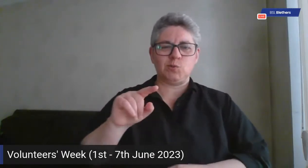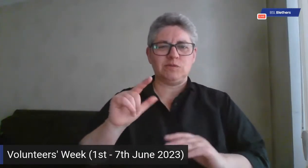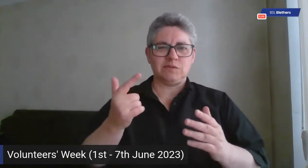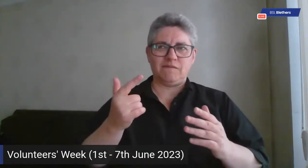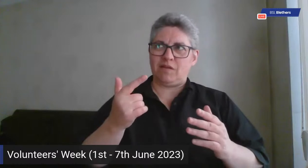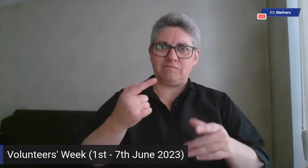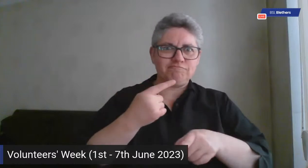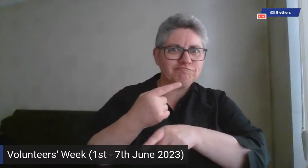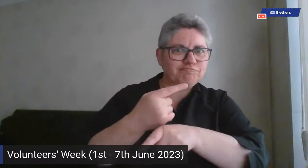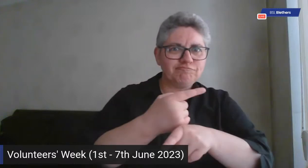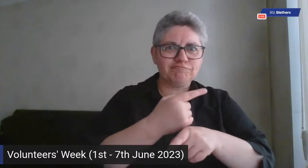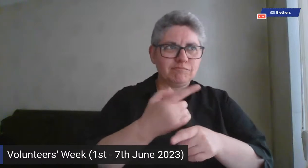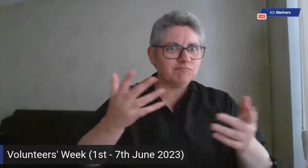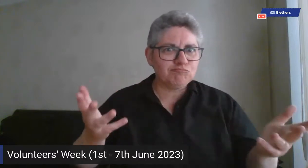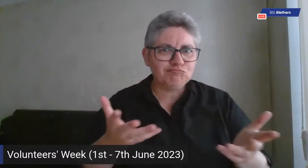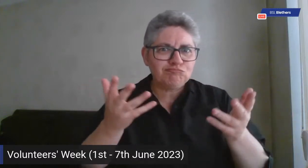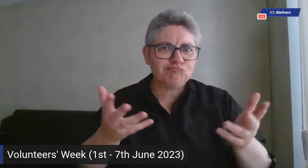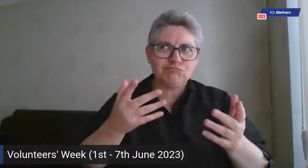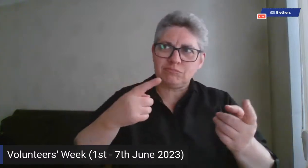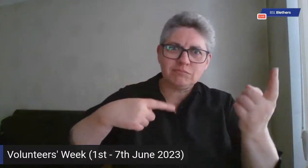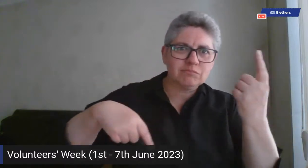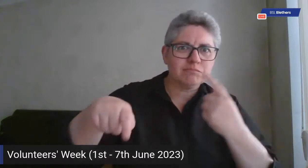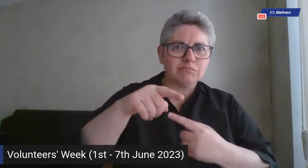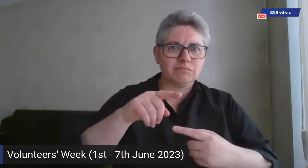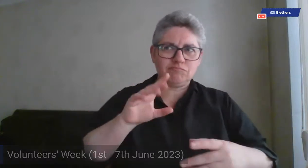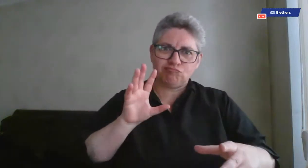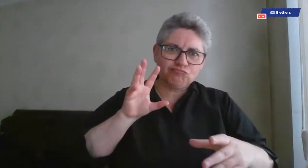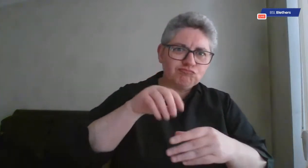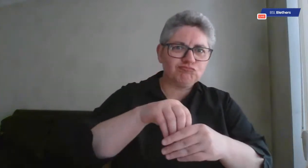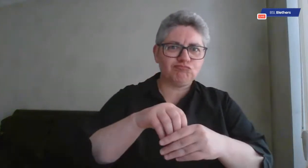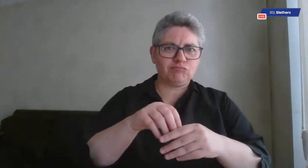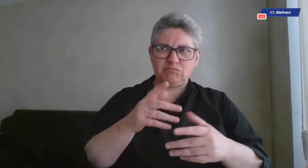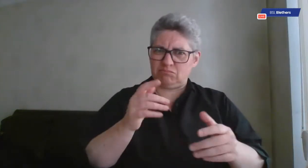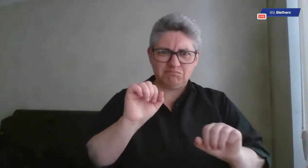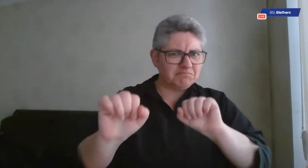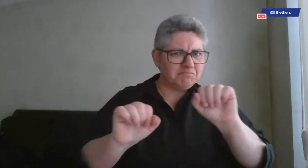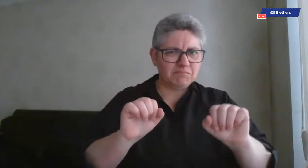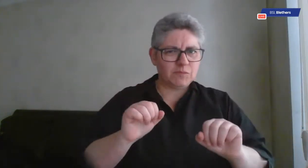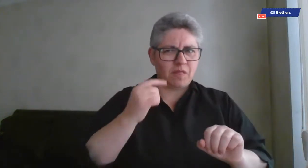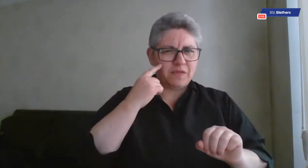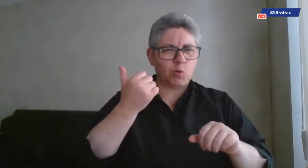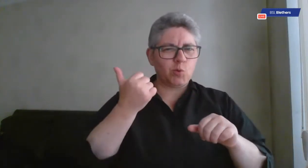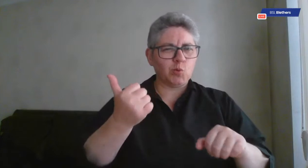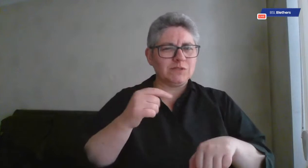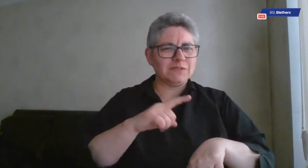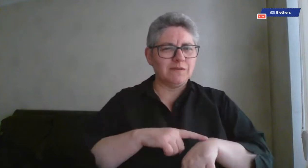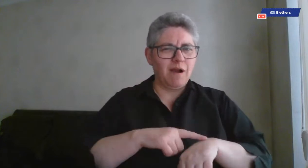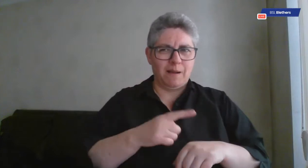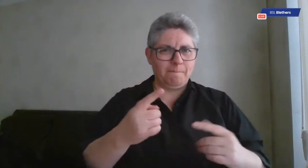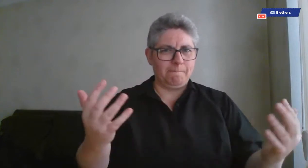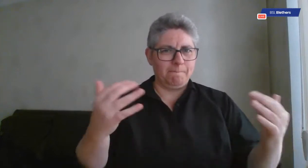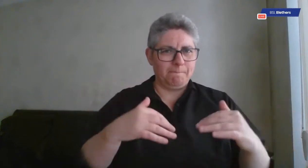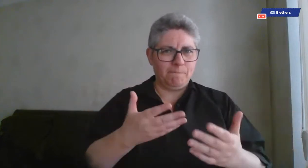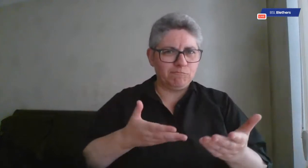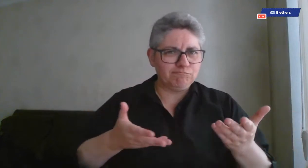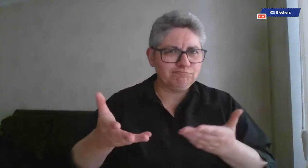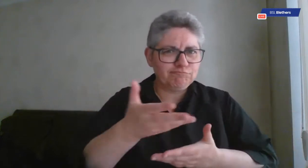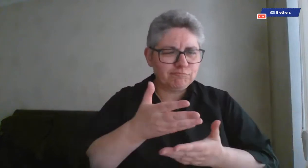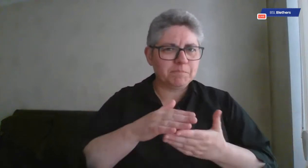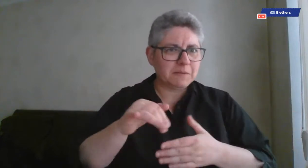that runs from the 1st to the 7th of June. And the aim of that is to try and encourage more people to get involved in volunteering. So